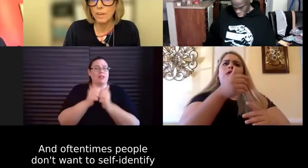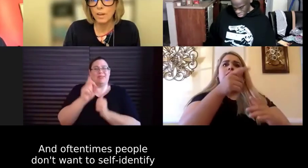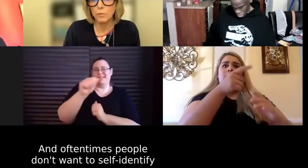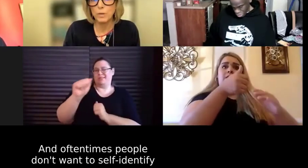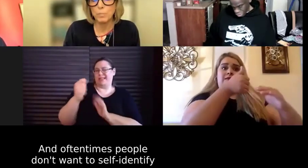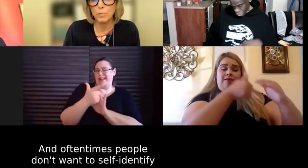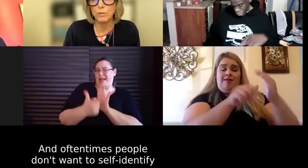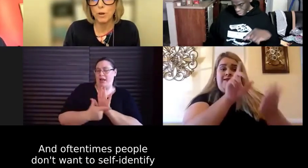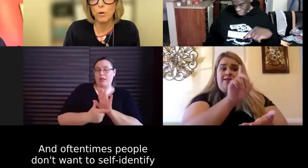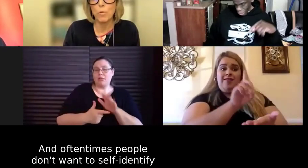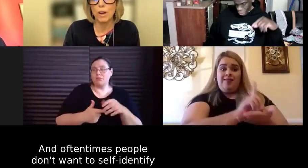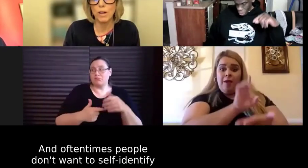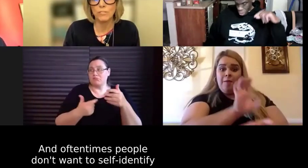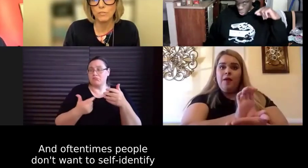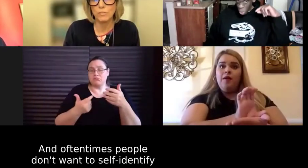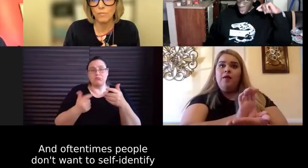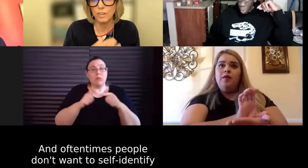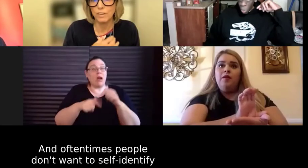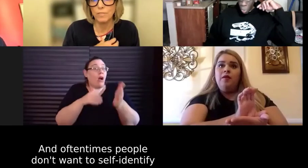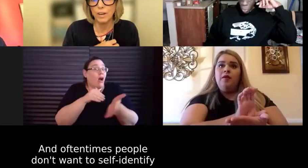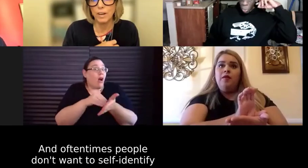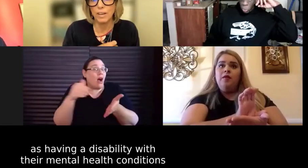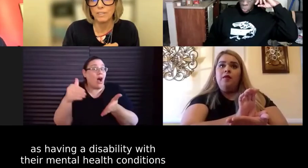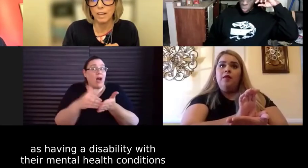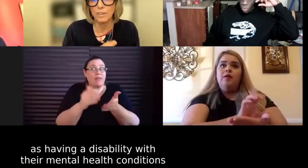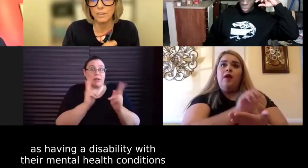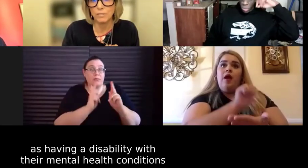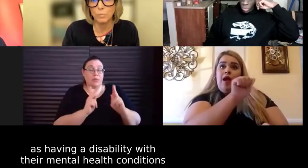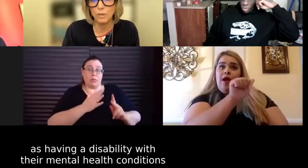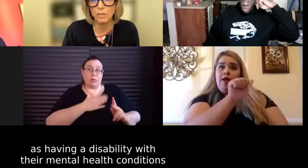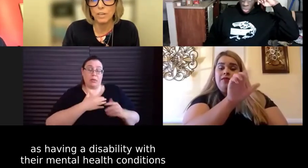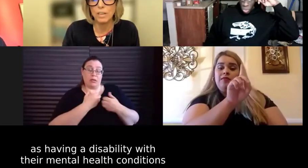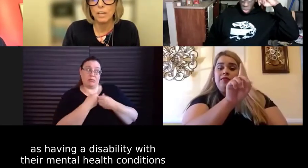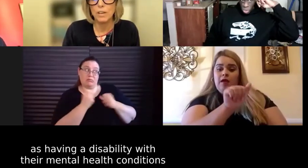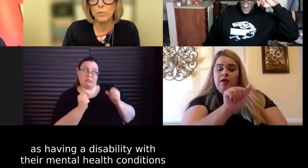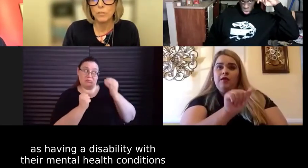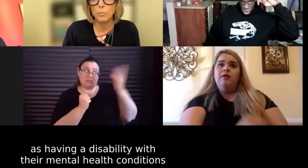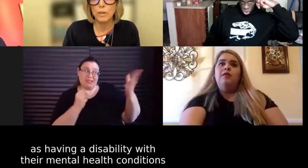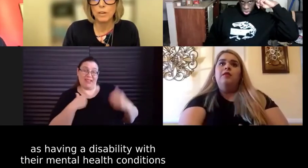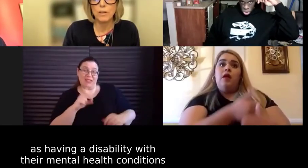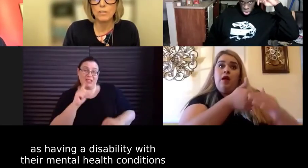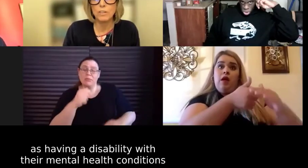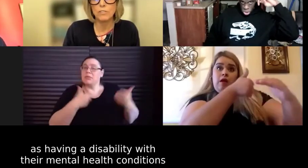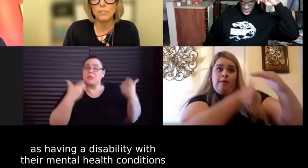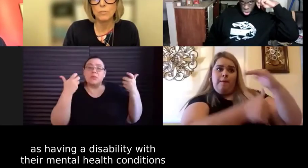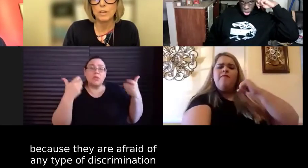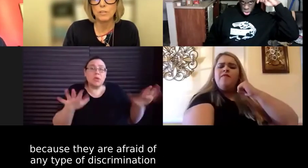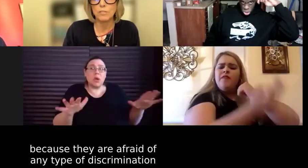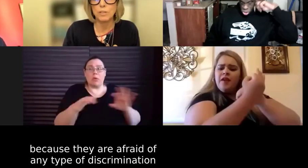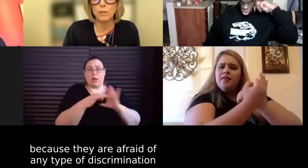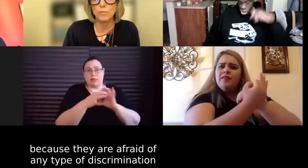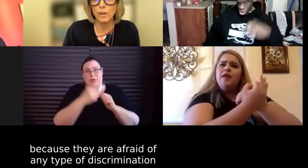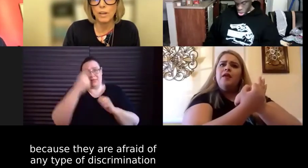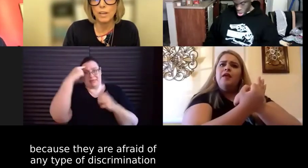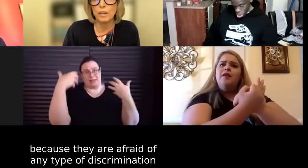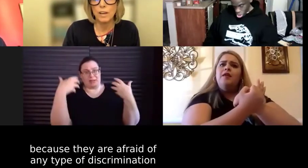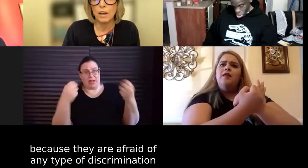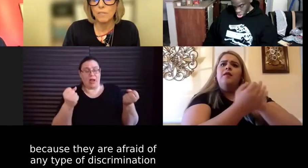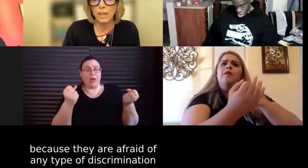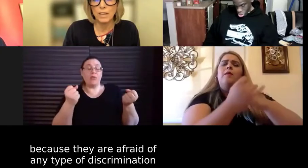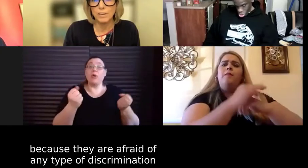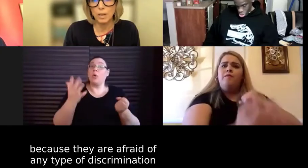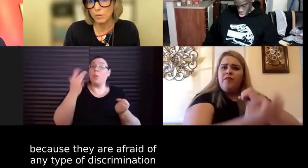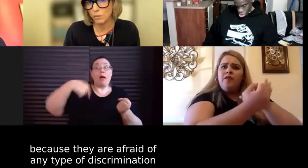oftentimes people don't want to self-identify as having a disability with their mental health conditions because they're afraid